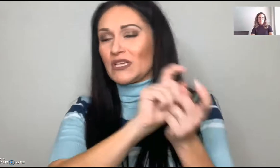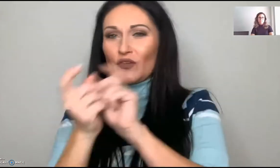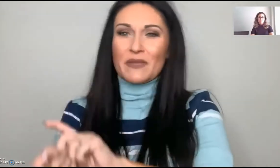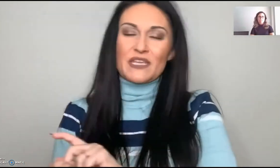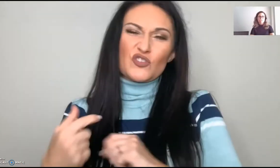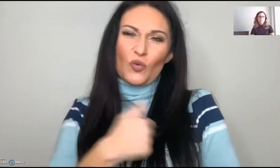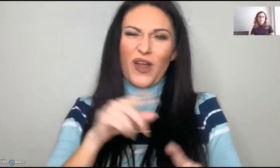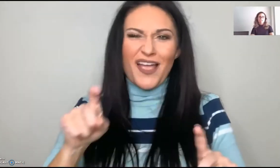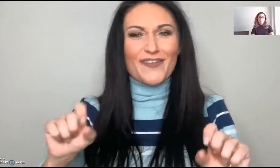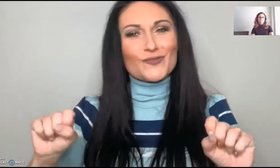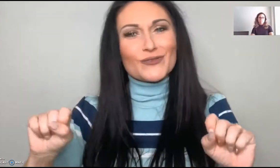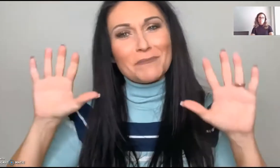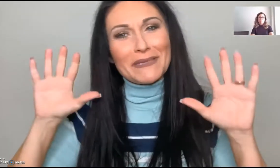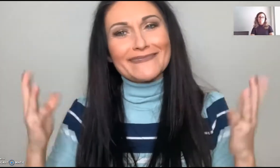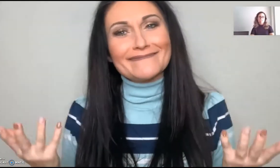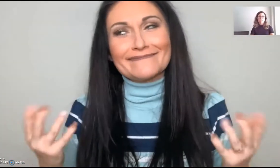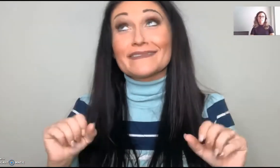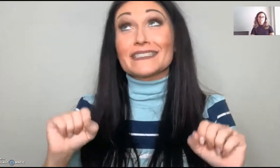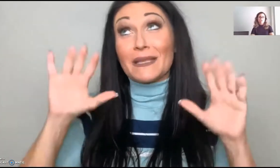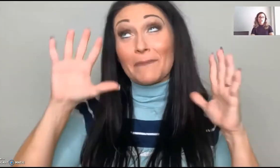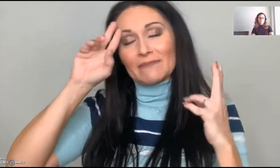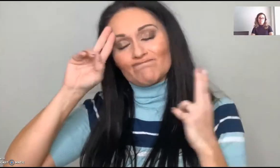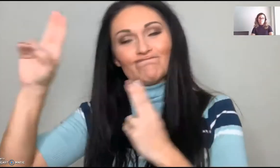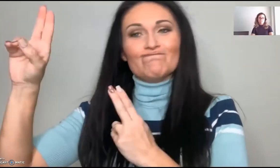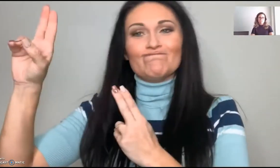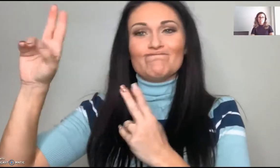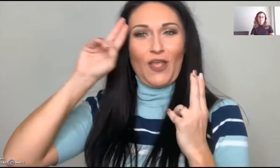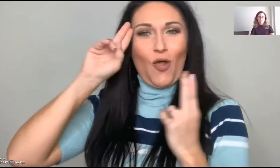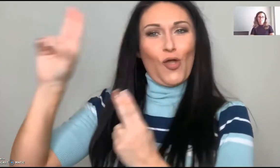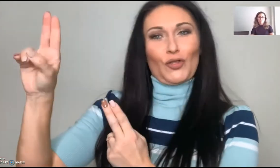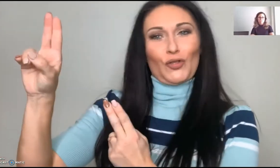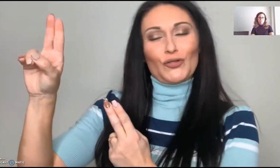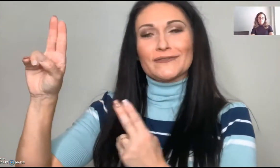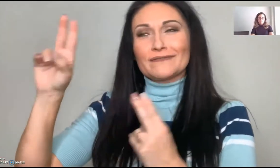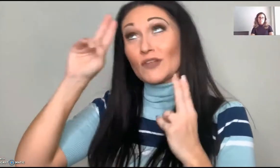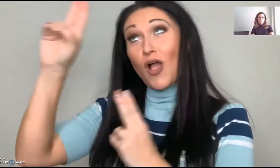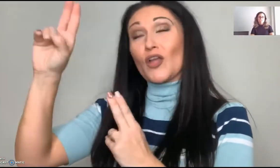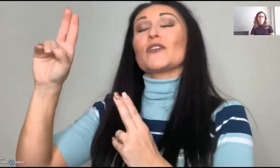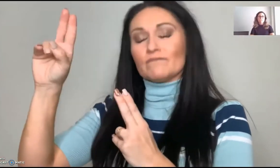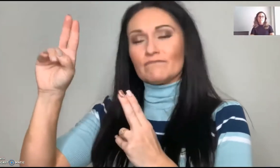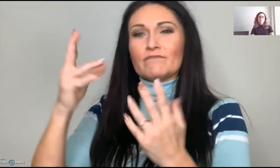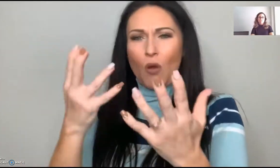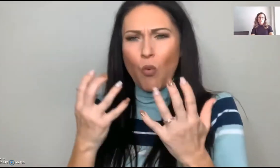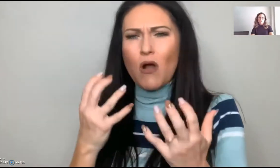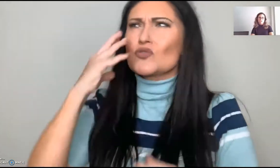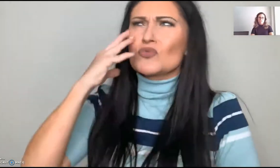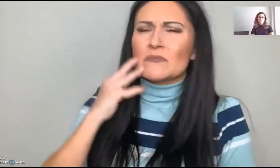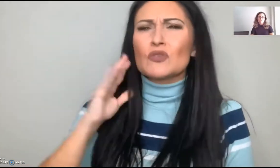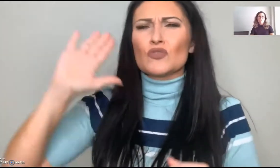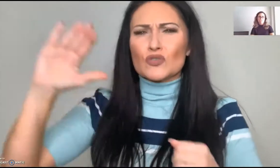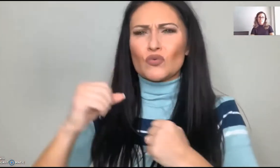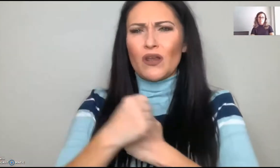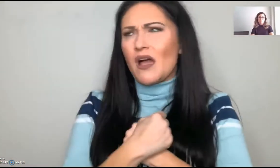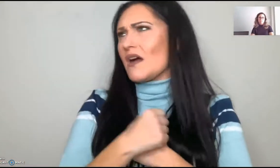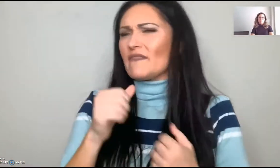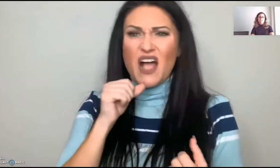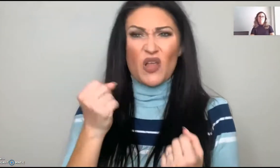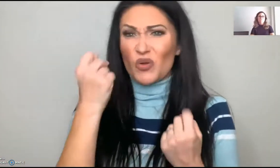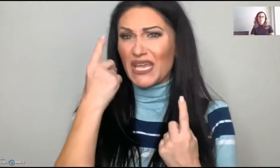You're not going to experience change. You have to surrender. Surrendering him and honoring him. If you want to